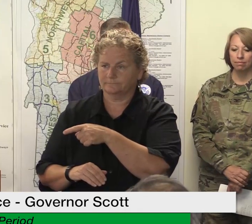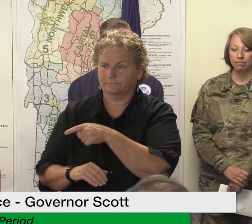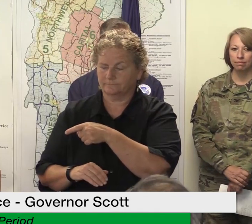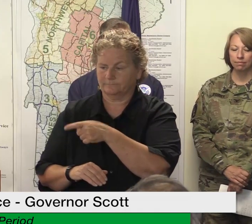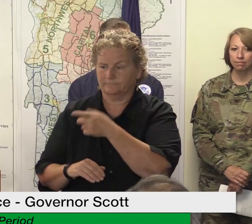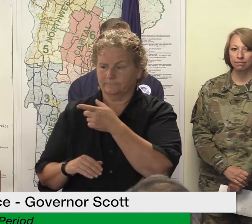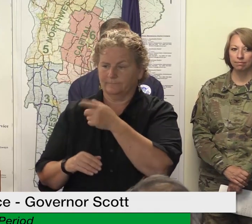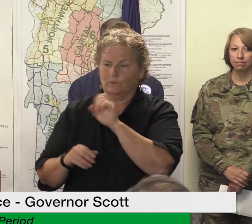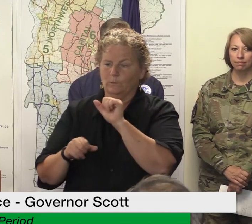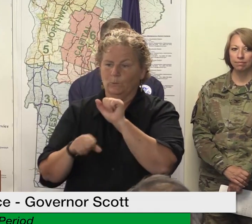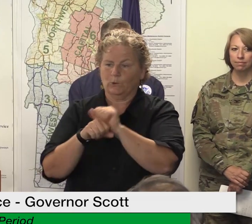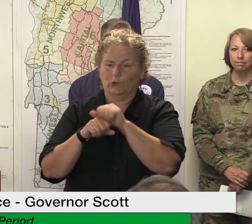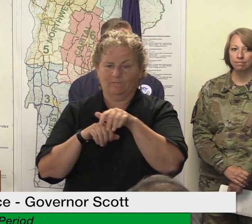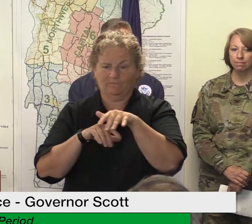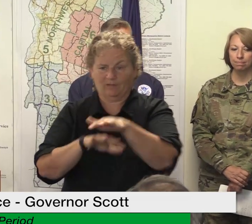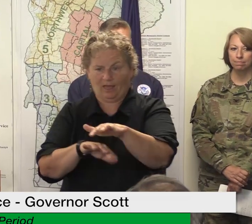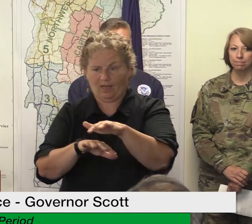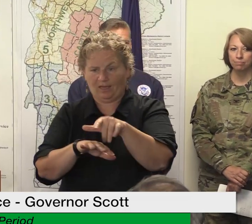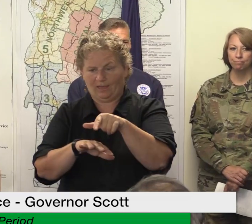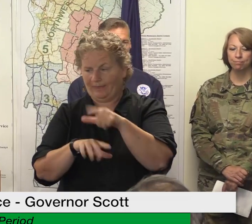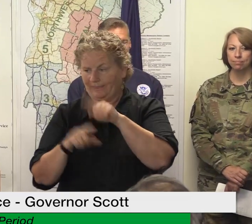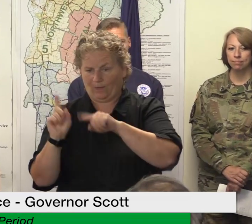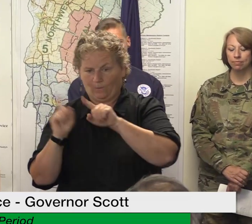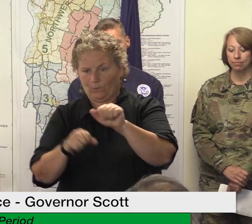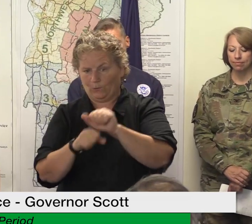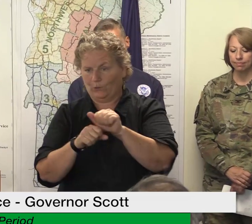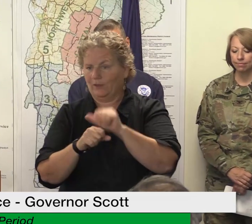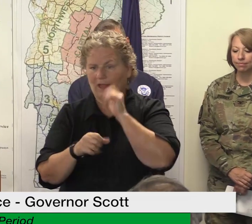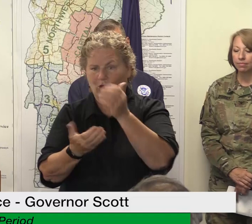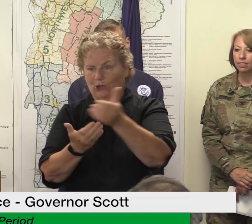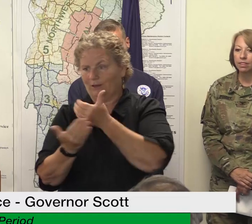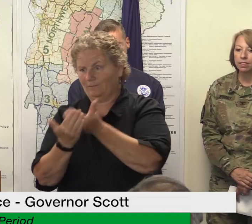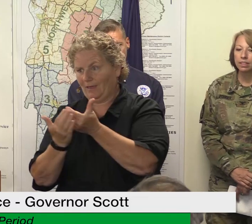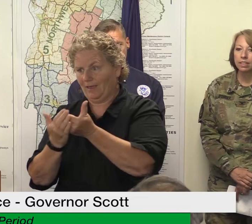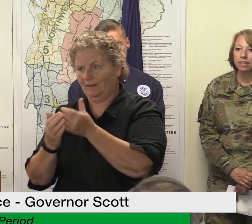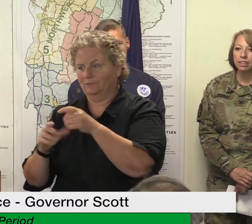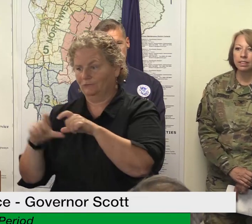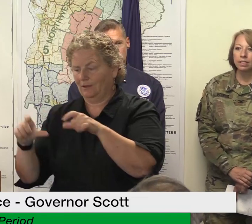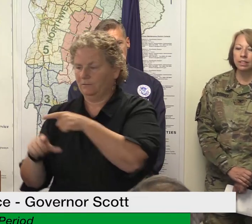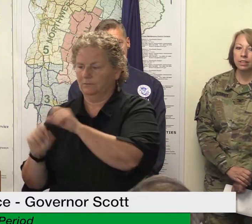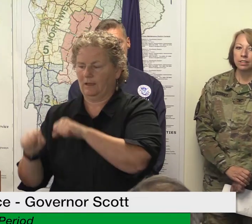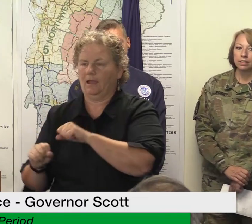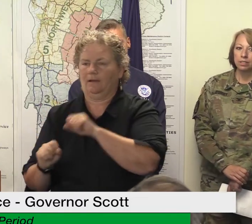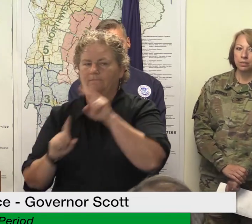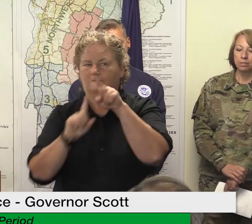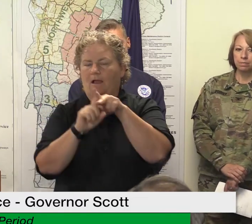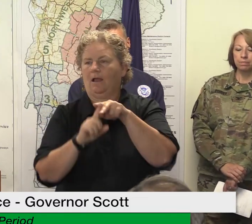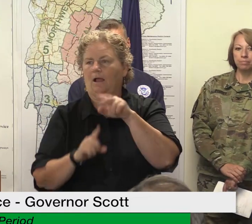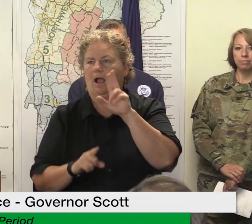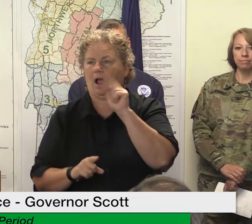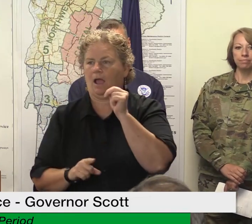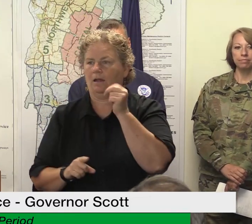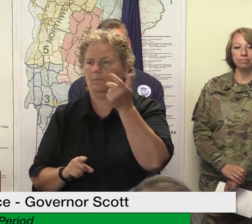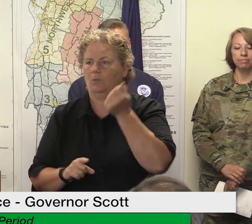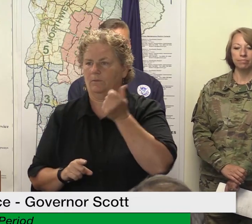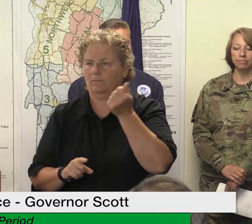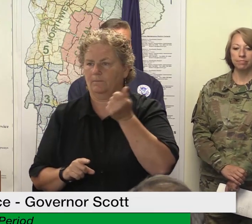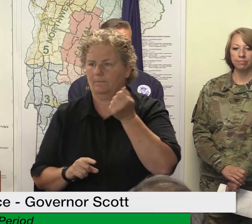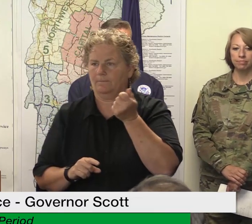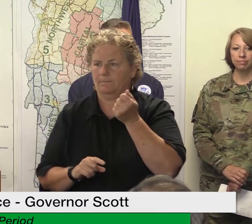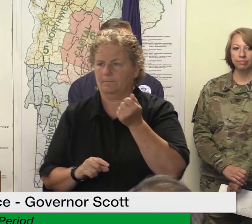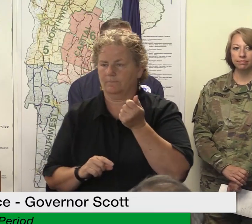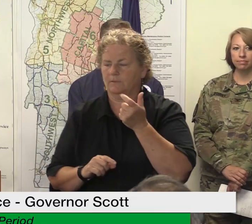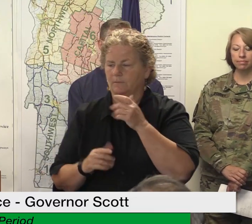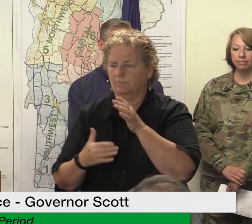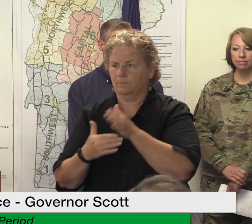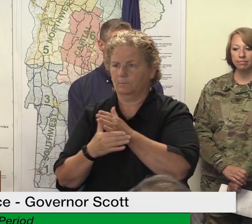insurance benefits um you know in terms of what is best for the employer i think that's that's really up for them to decide uh